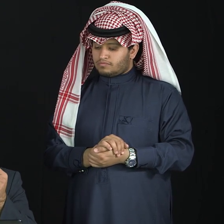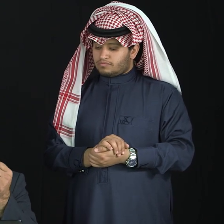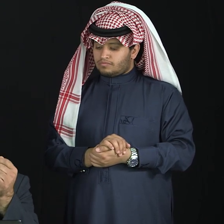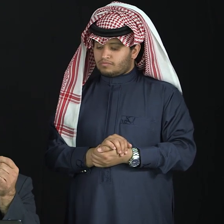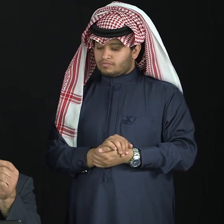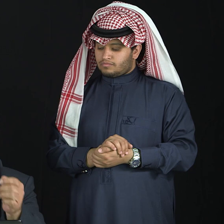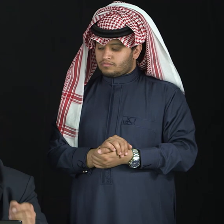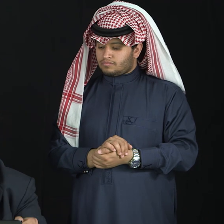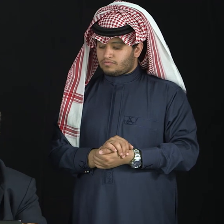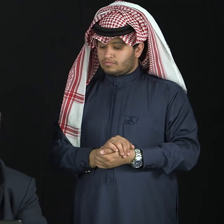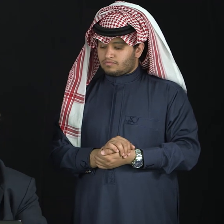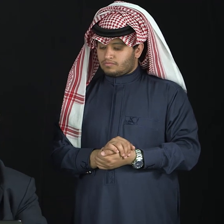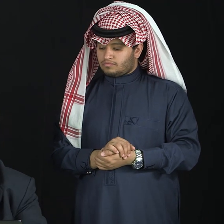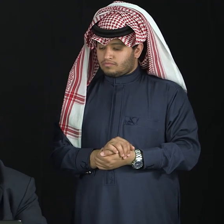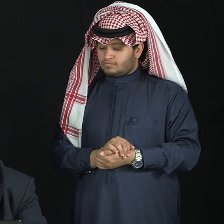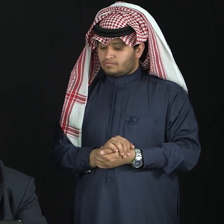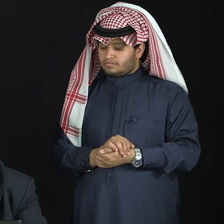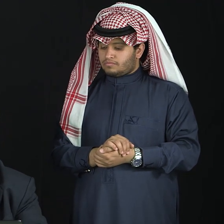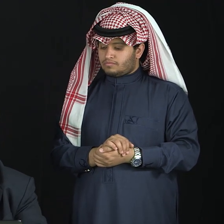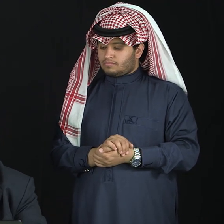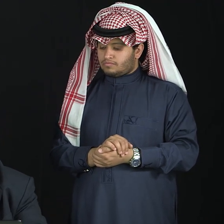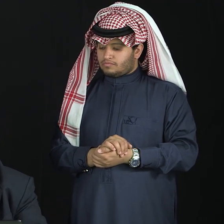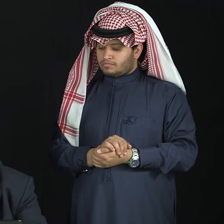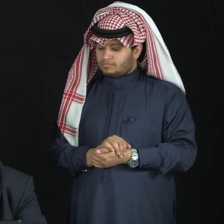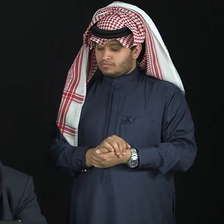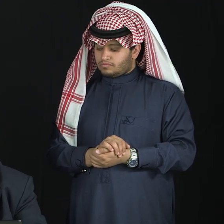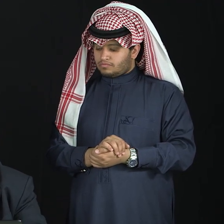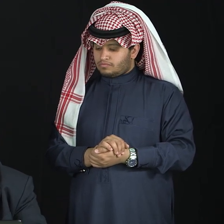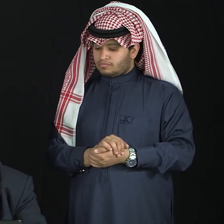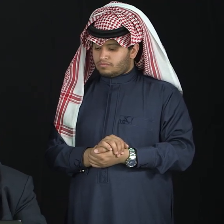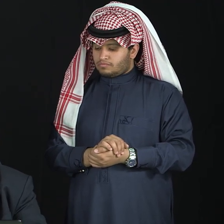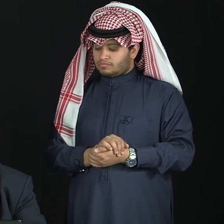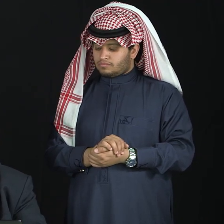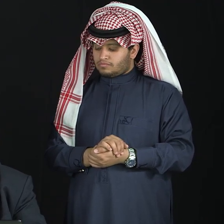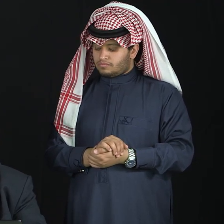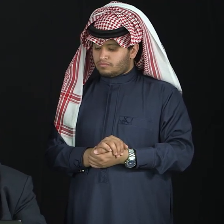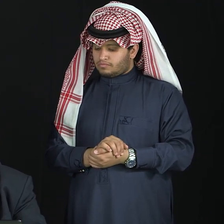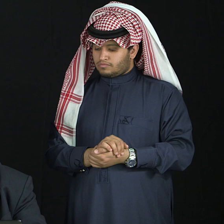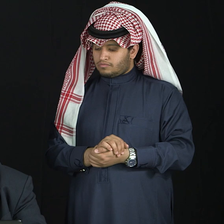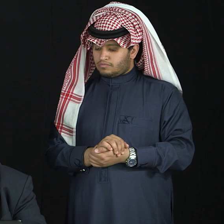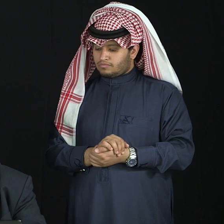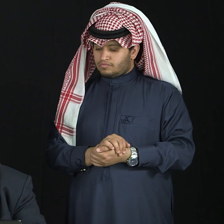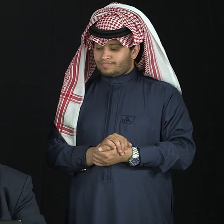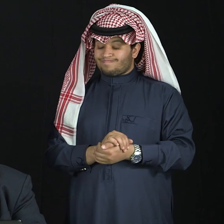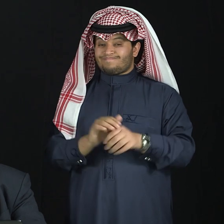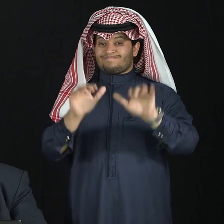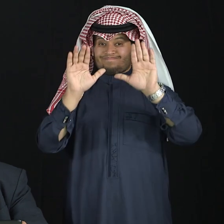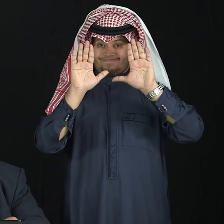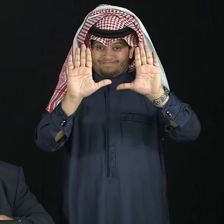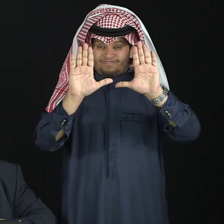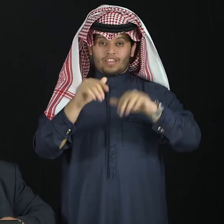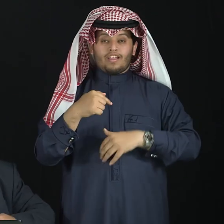So, we should take, in fact, into consideration particularly when we deal with deaf students.